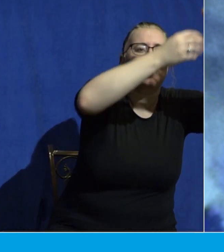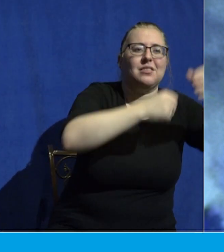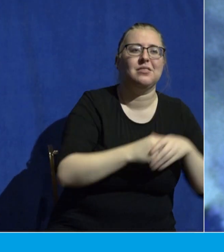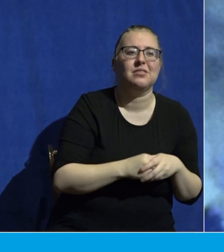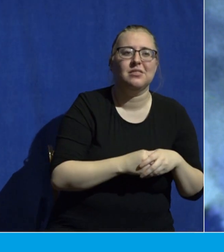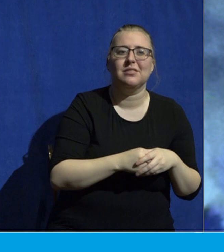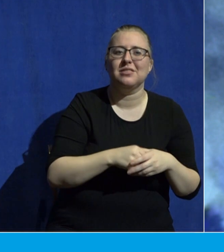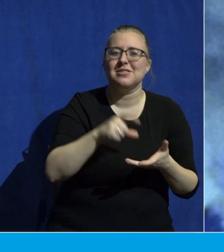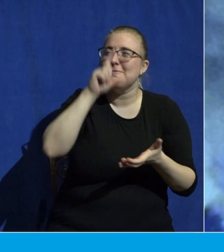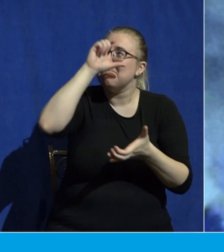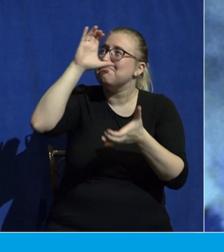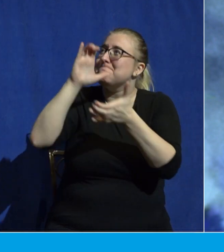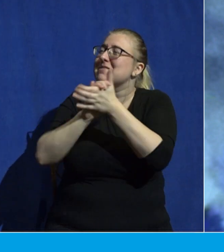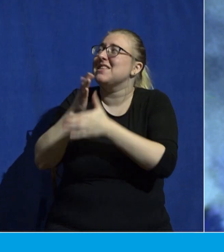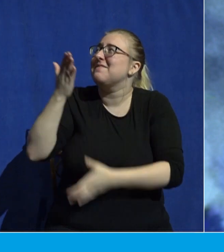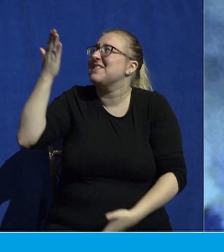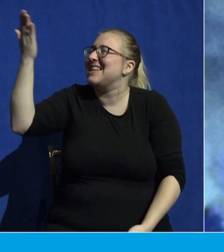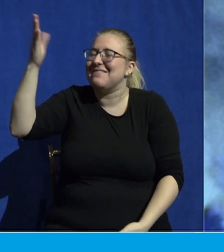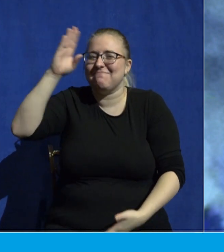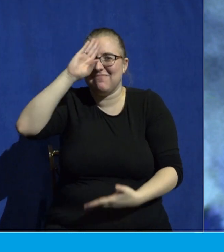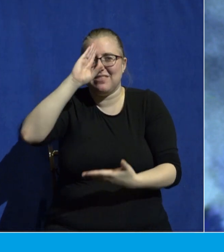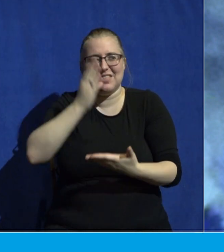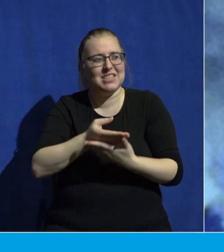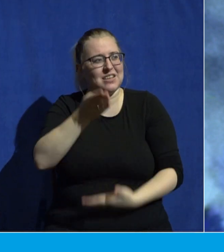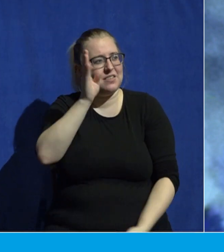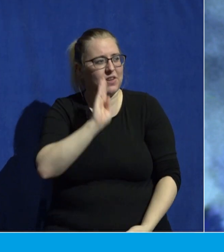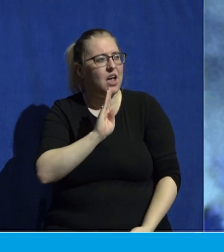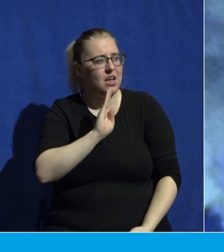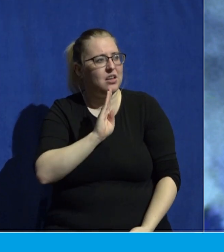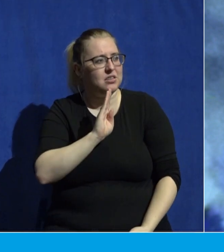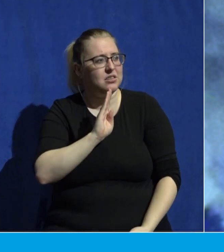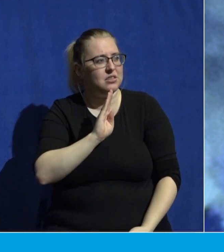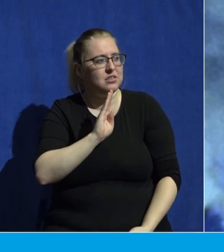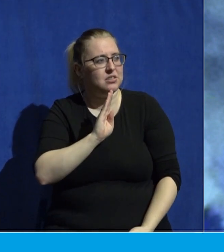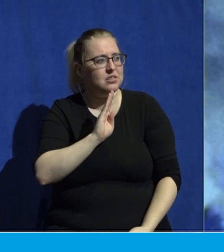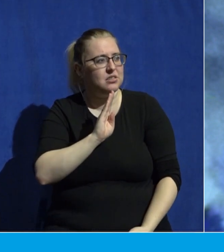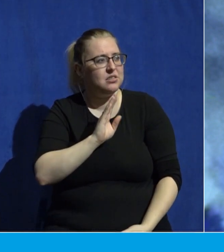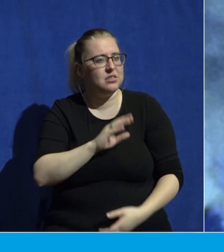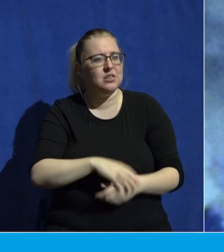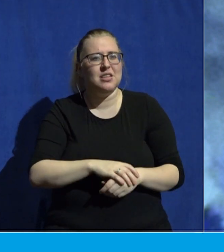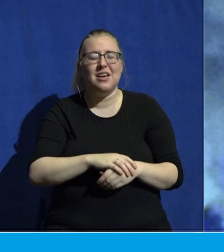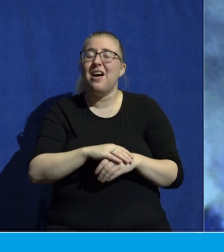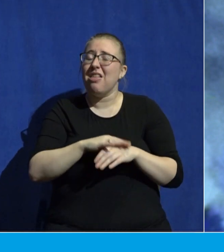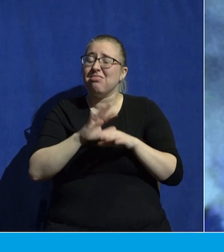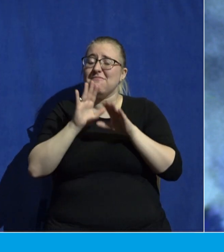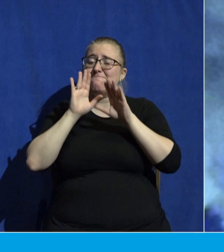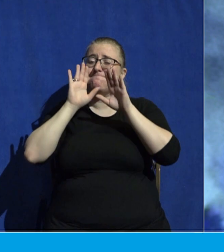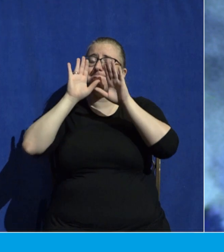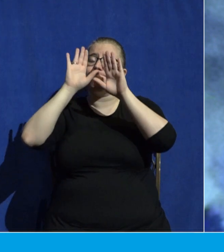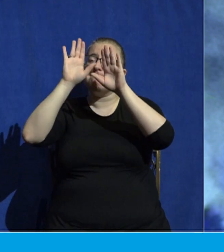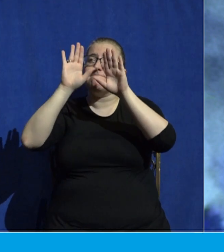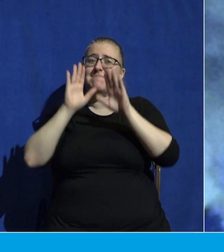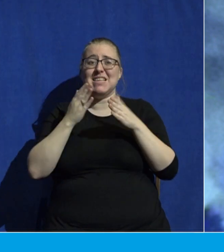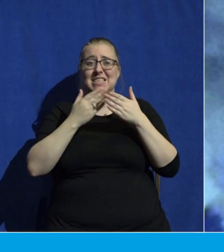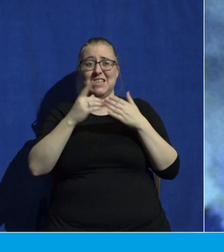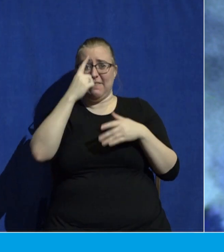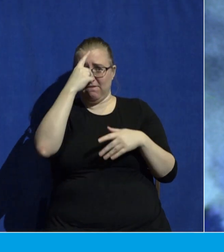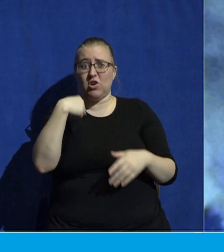the Son of God. The remarkable reality for us today is that Jesus is